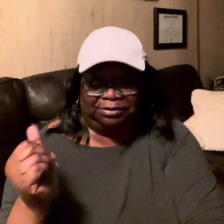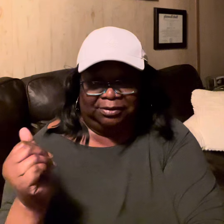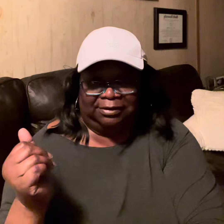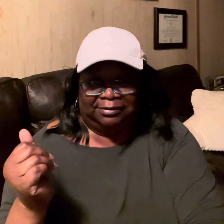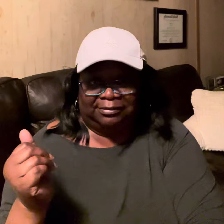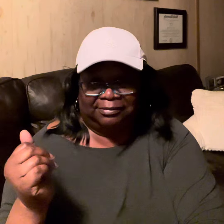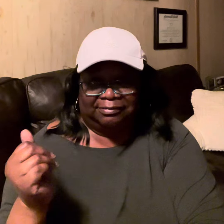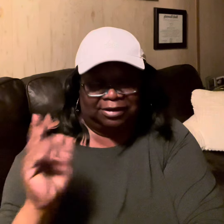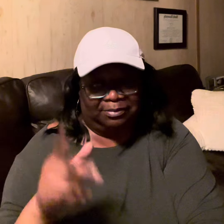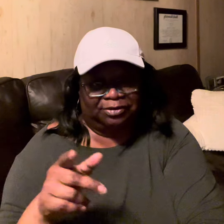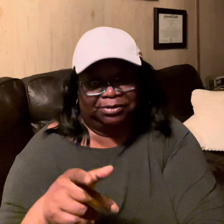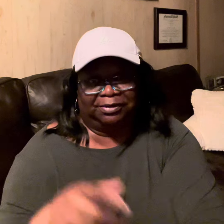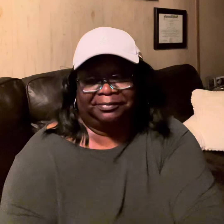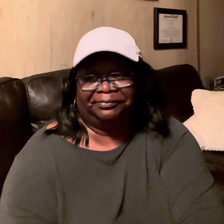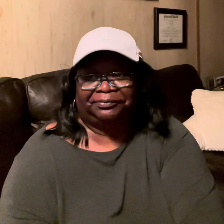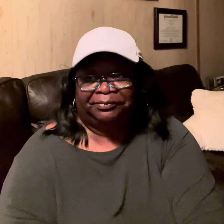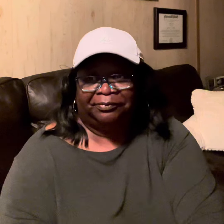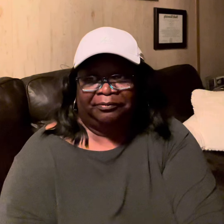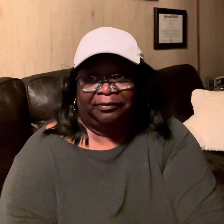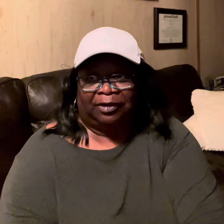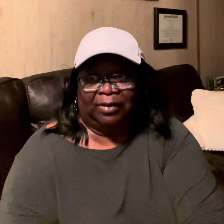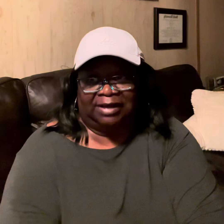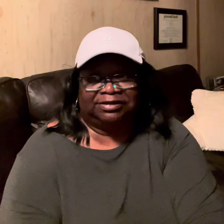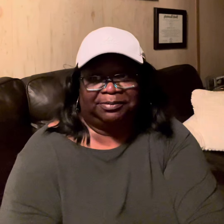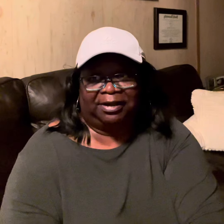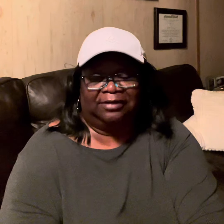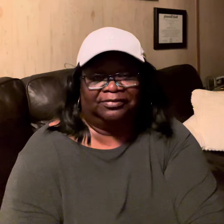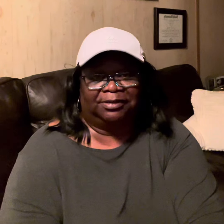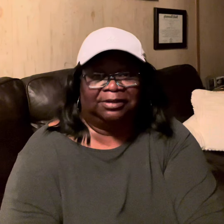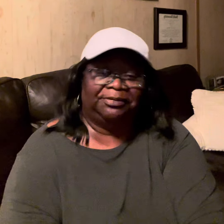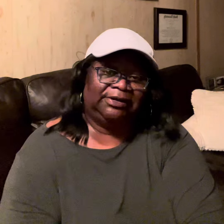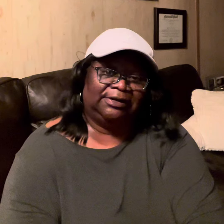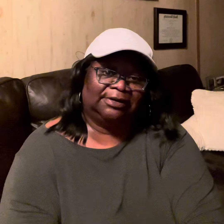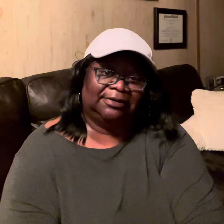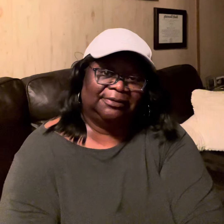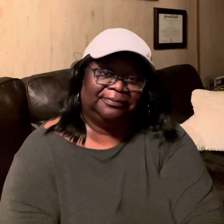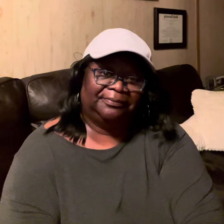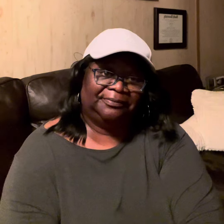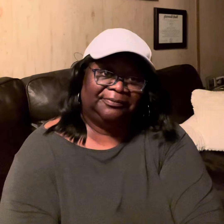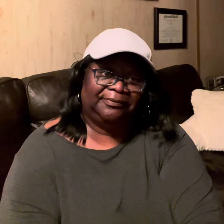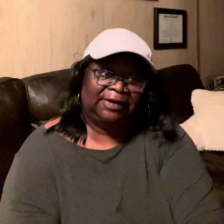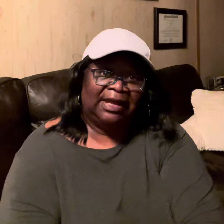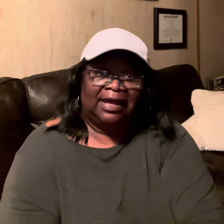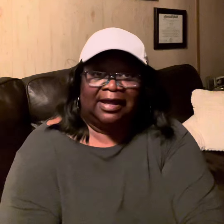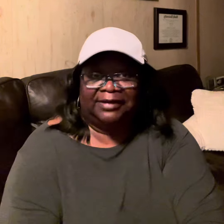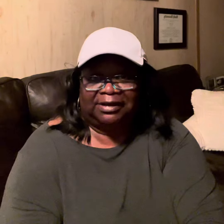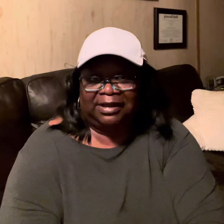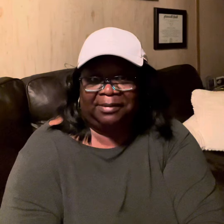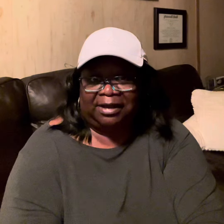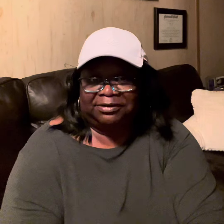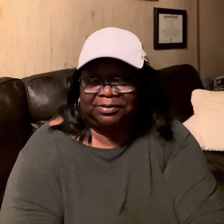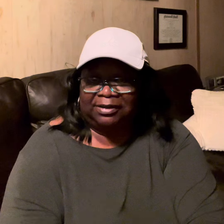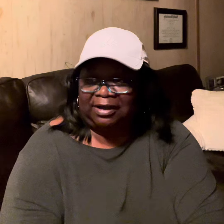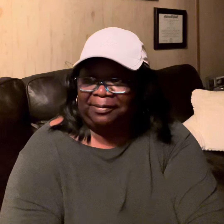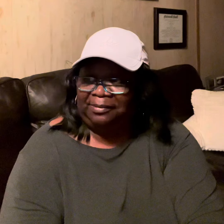do it but I'm gonna do it why is she paying for me to be here I think I might do a couple of